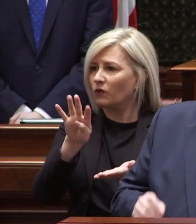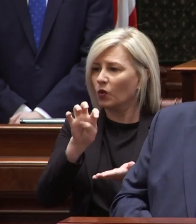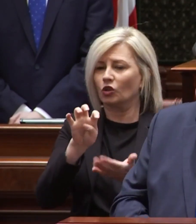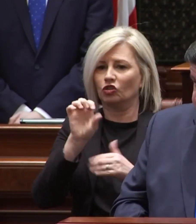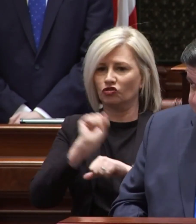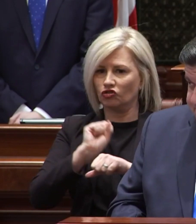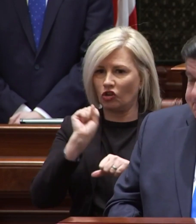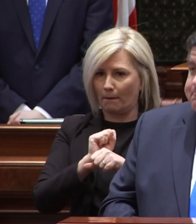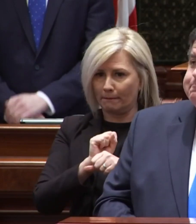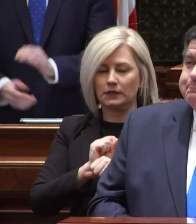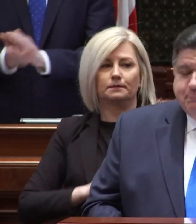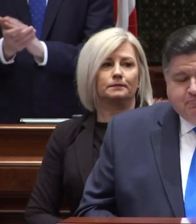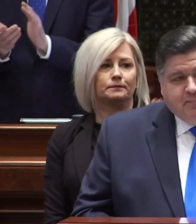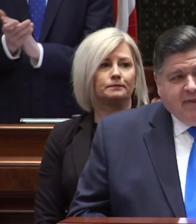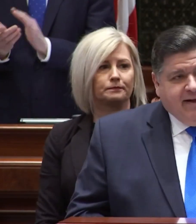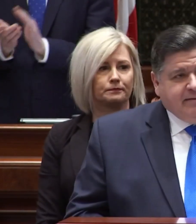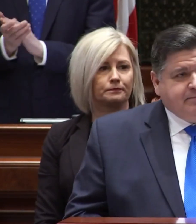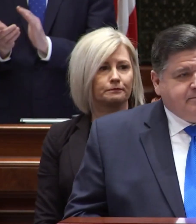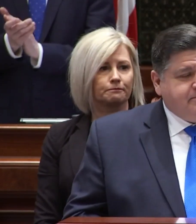jobs